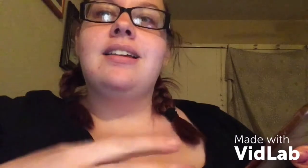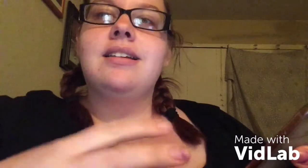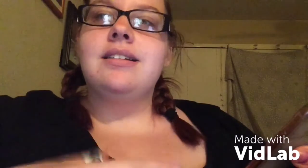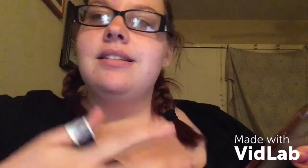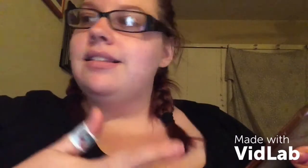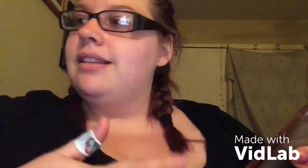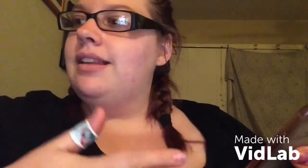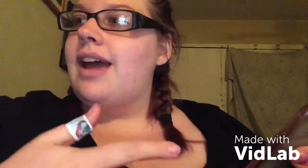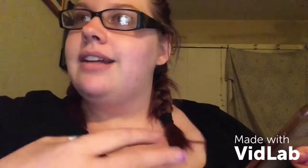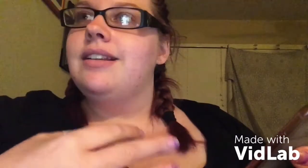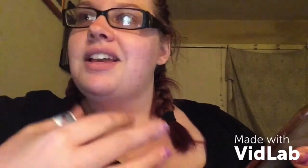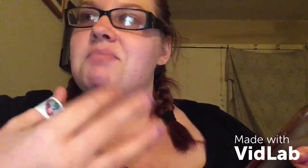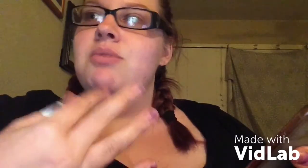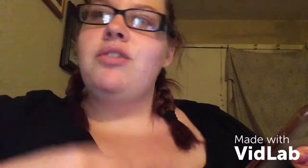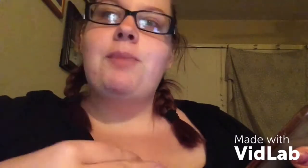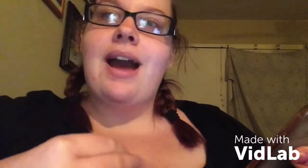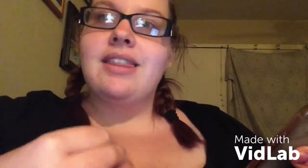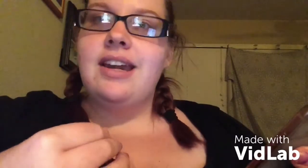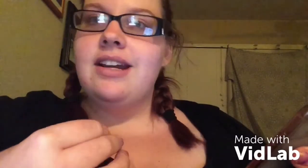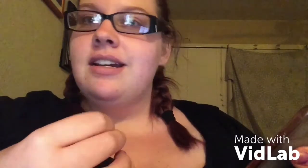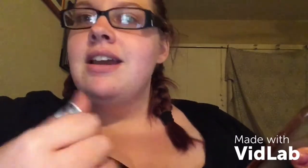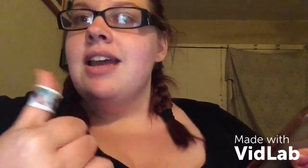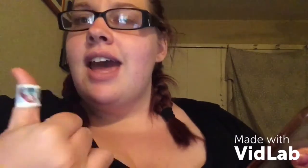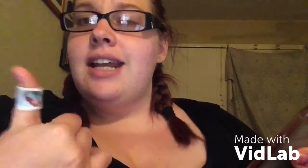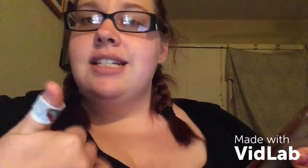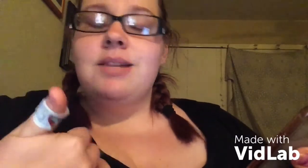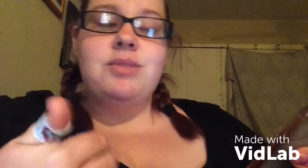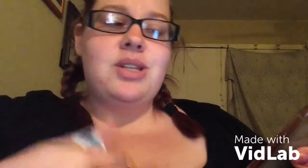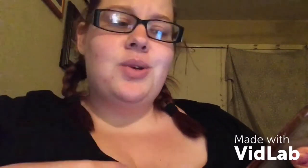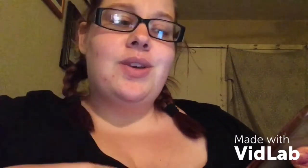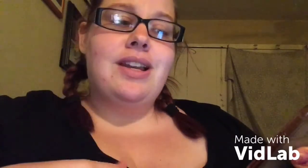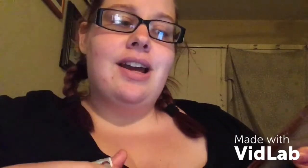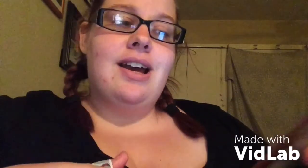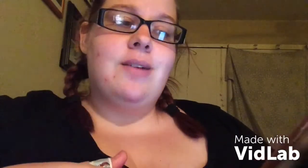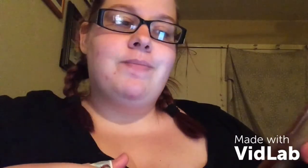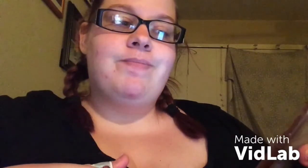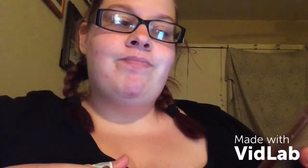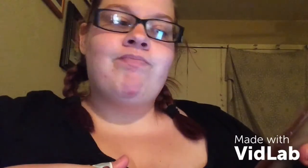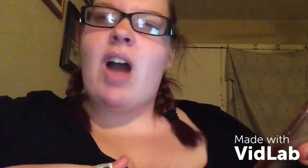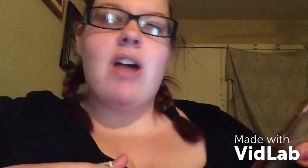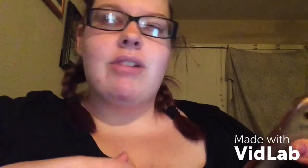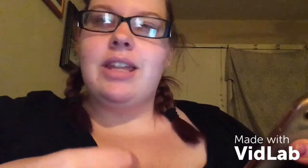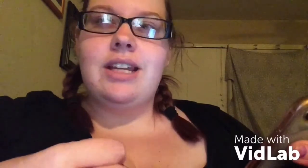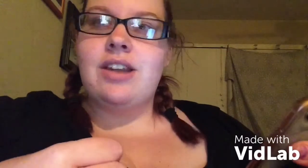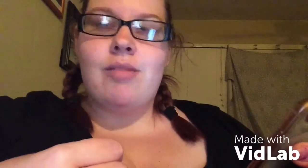and, like, move back there anytime soon, um, not really, no.